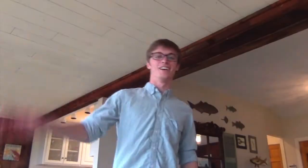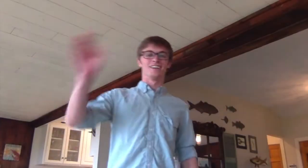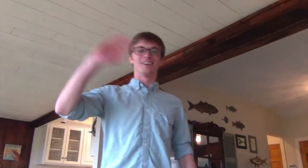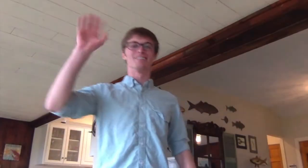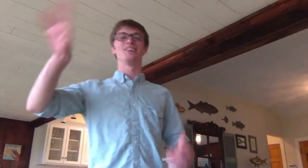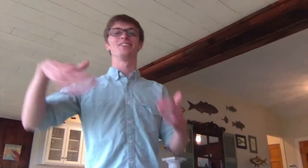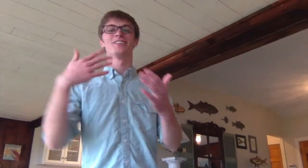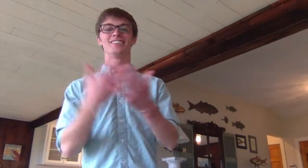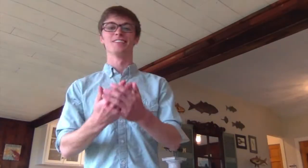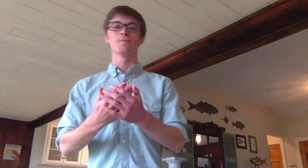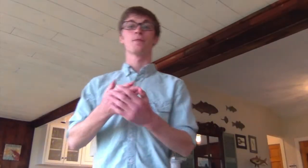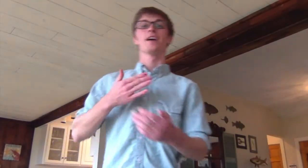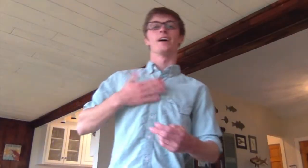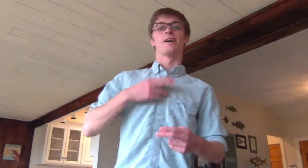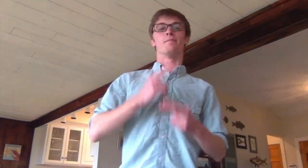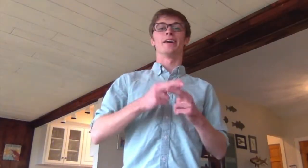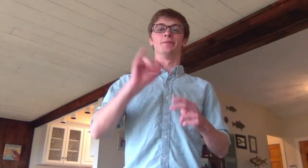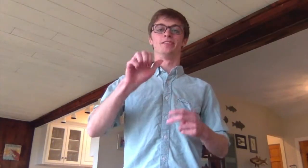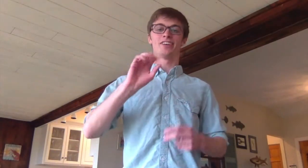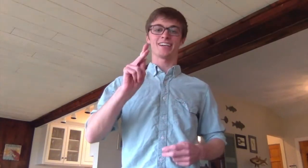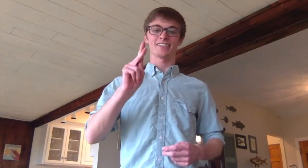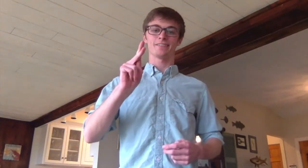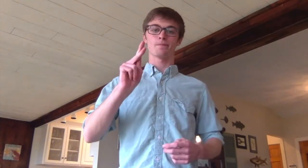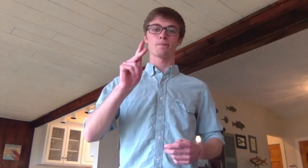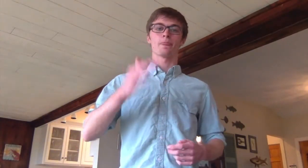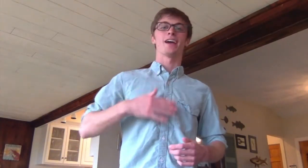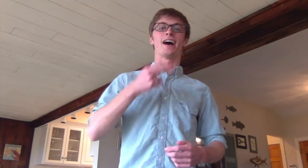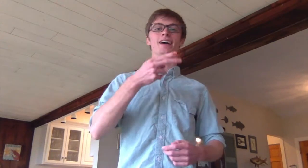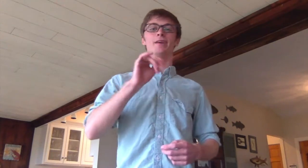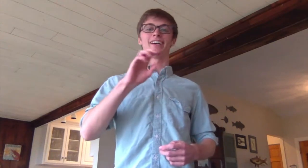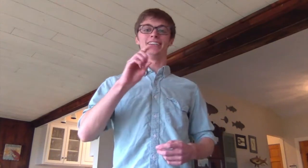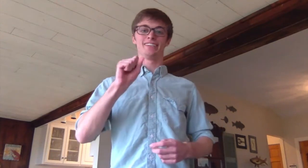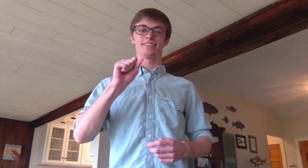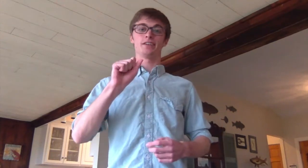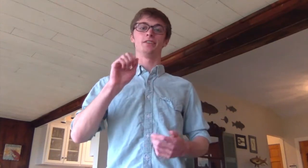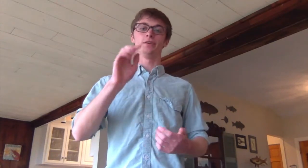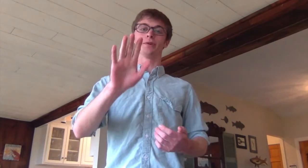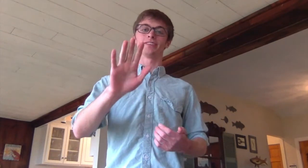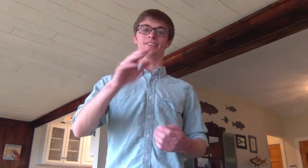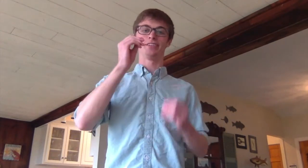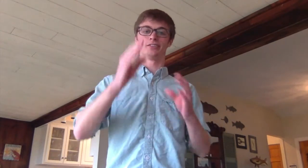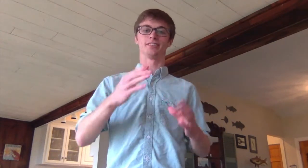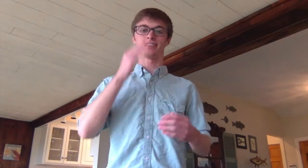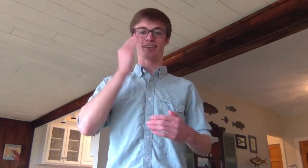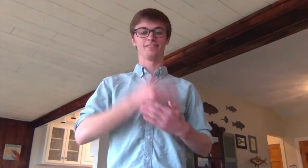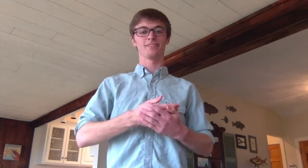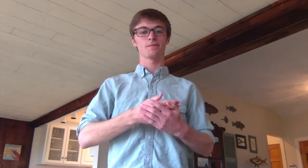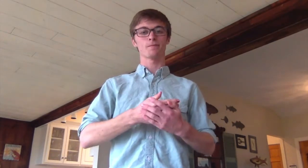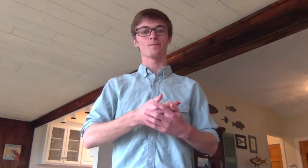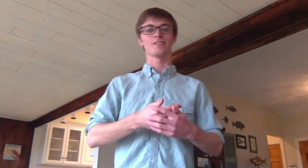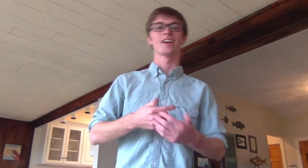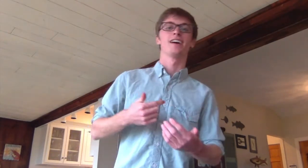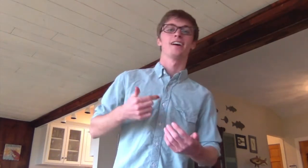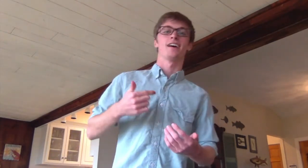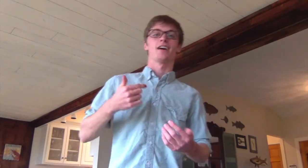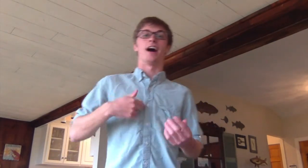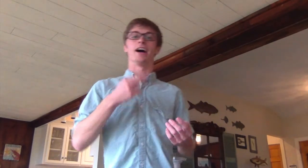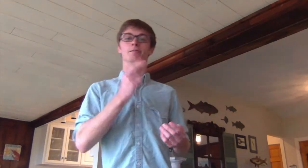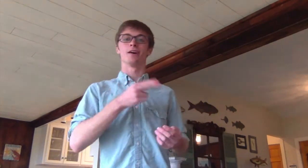hello everyone my name is Jack I'm Heidi your teacher's son I'm hard